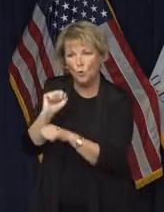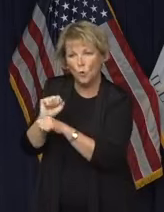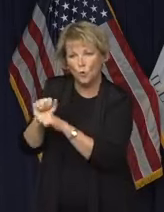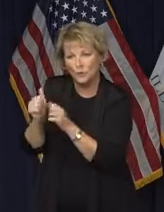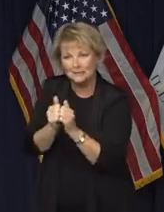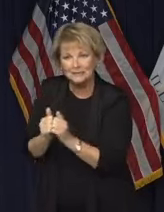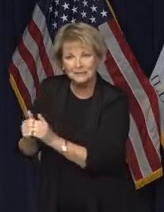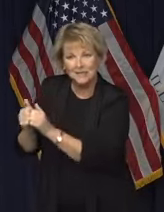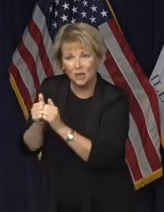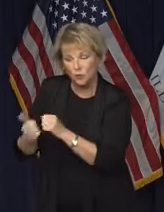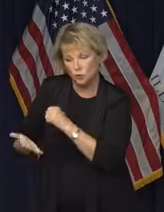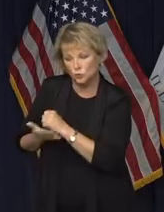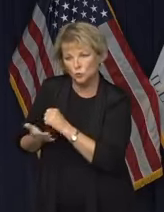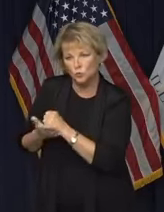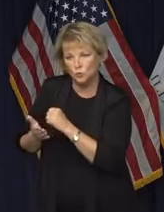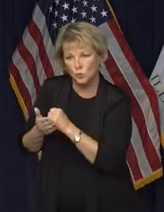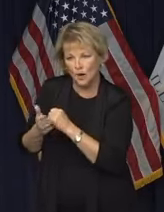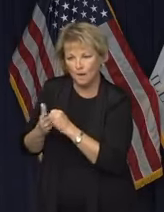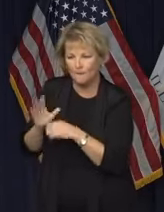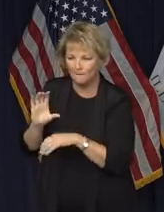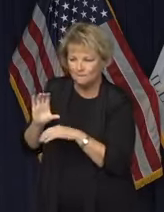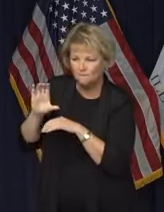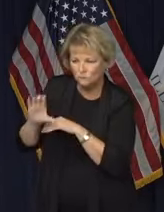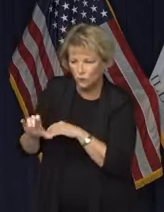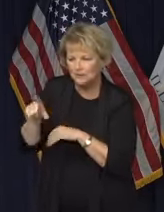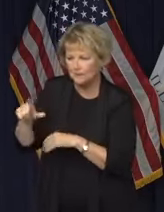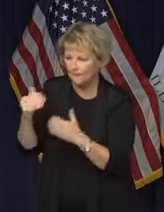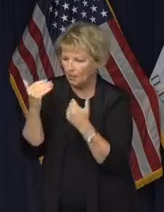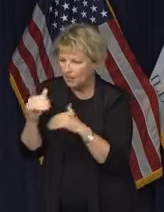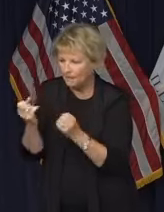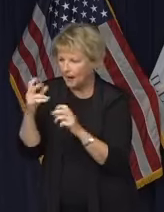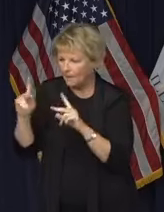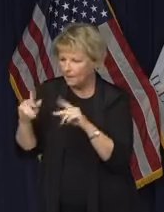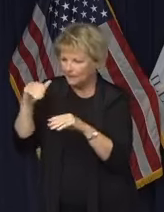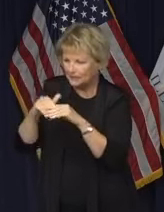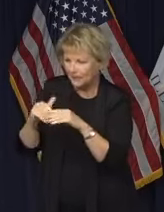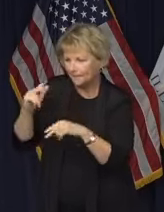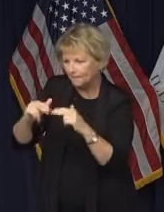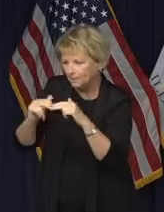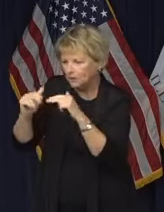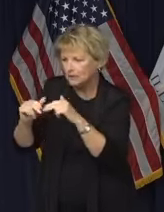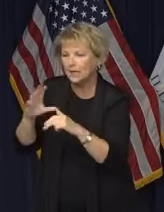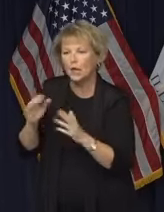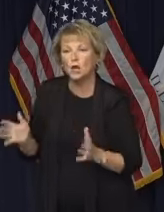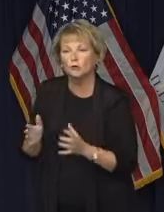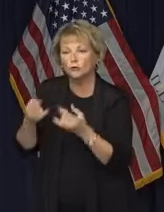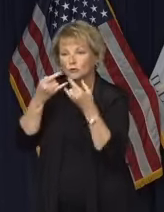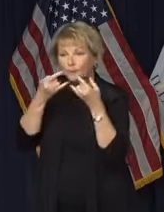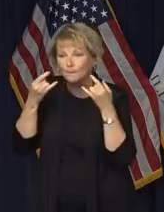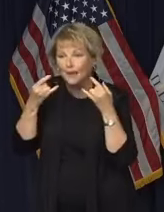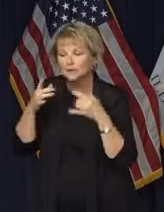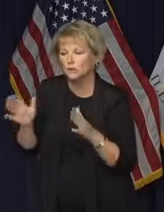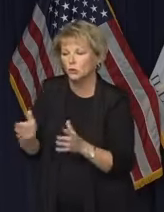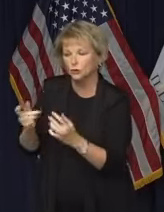to help enforce the guidance on capacity limits and encouraging masking and distancing.